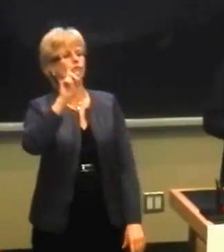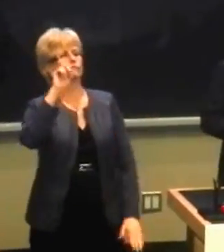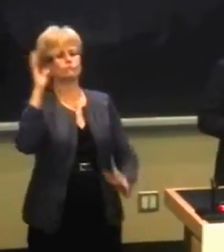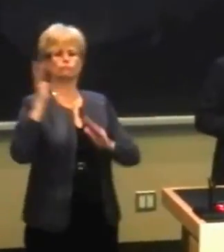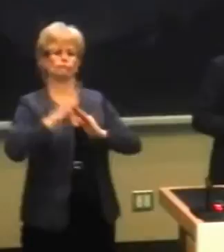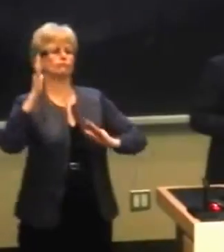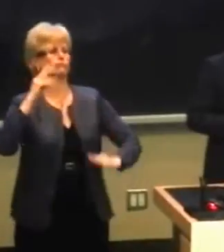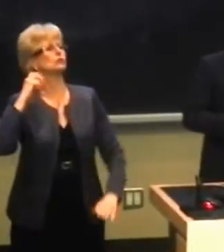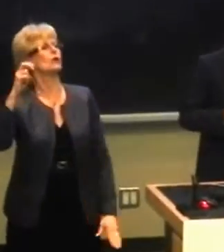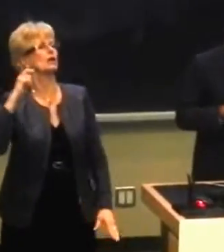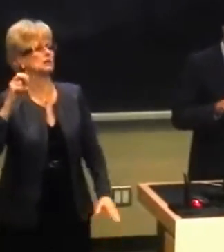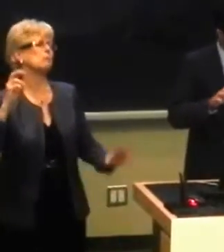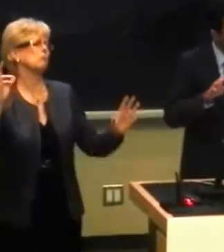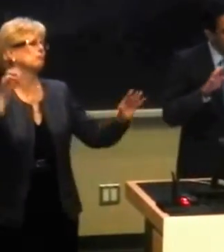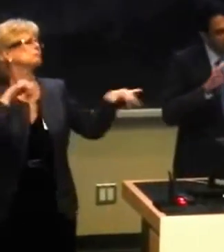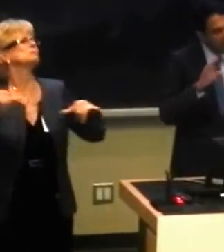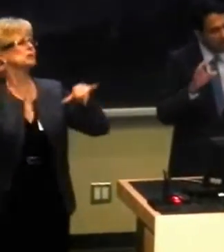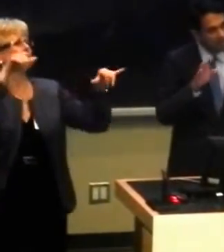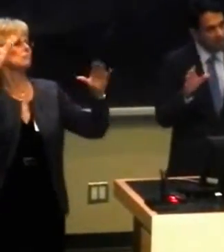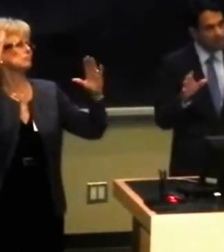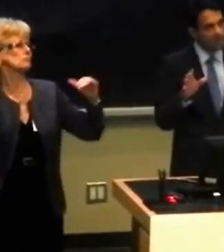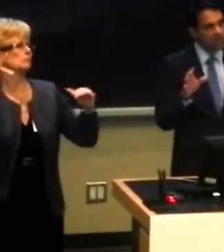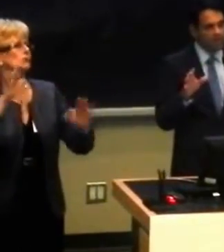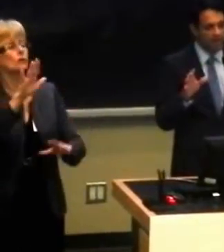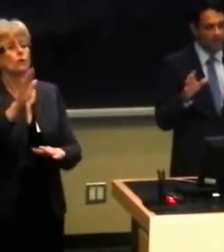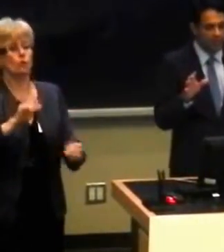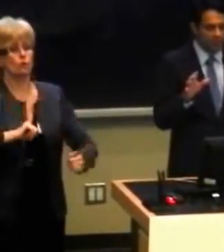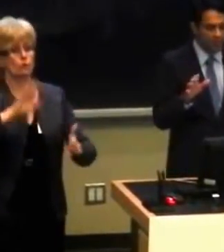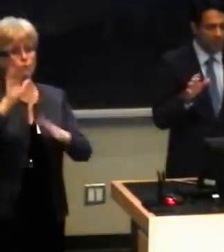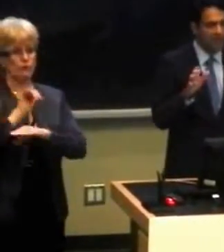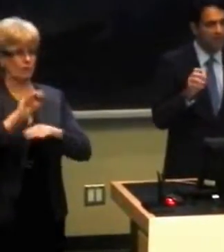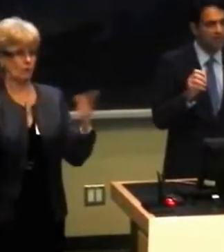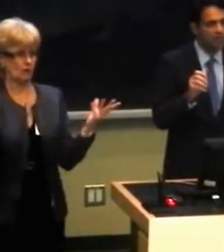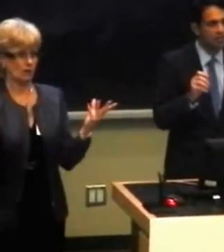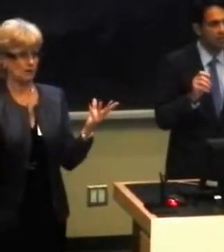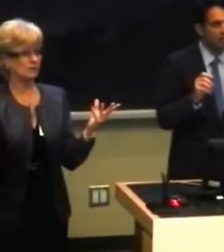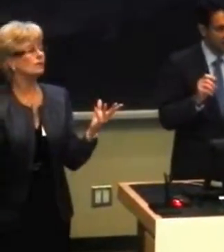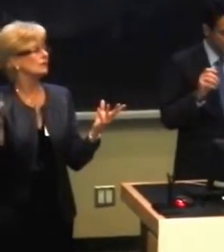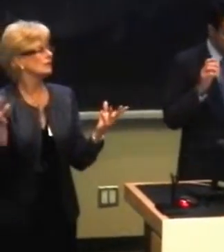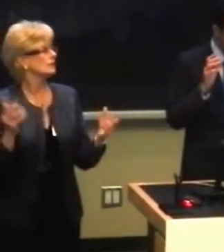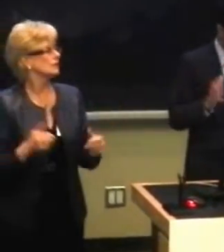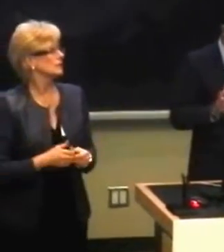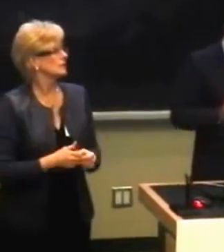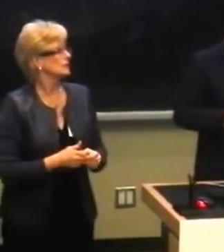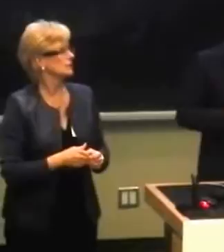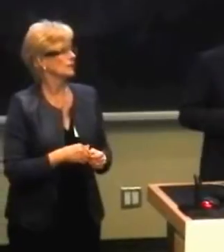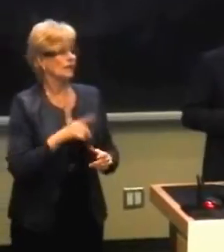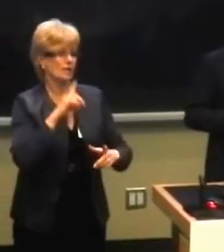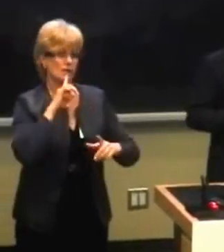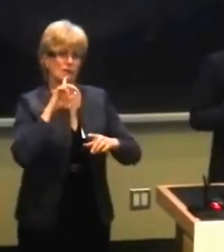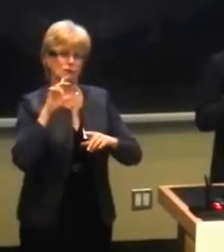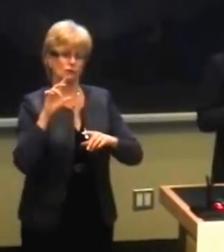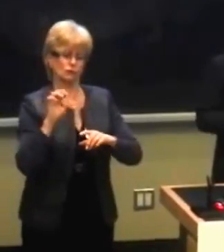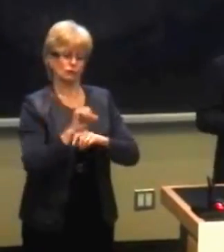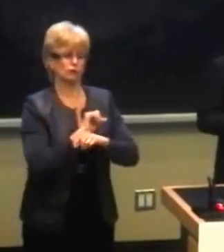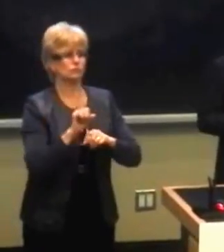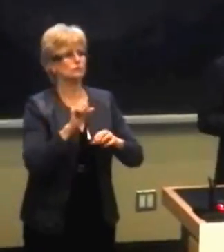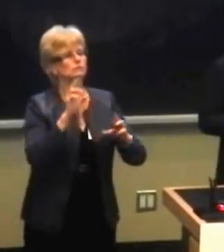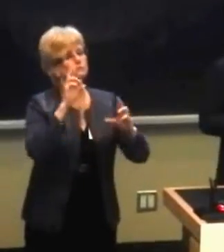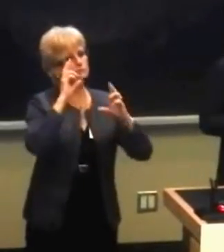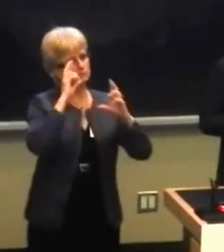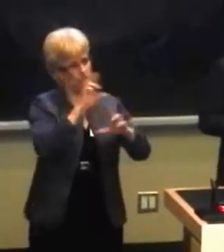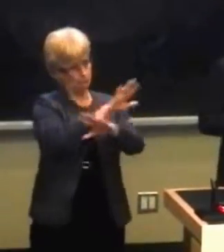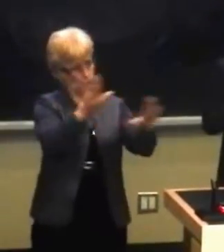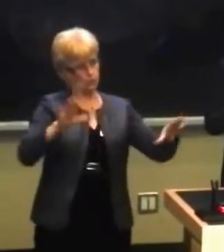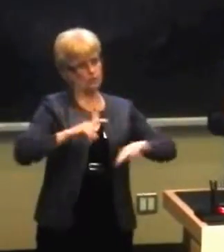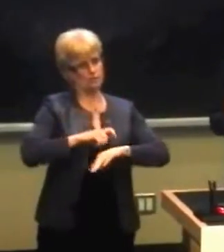in our city. And so our approach to tonight's event is really to ensure that we're respectful of your